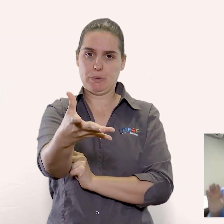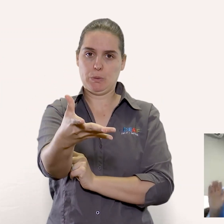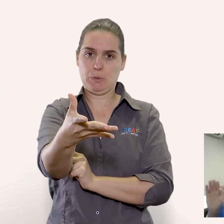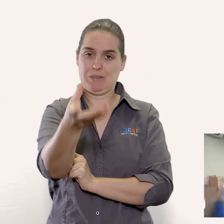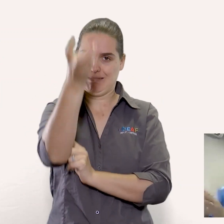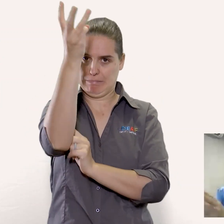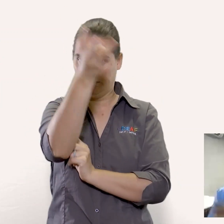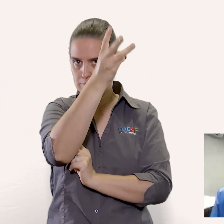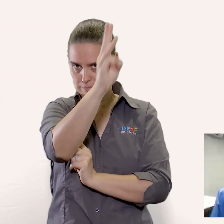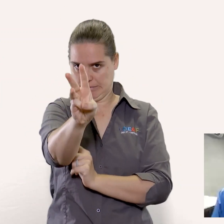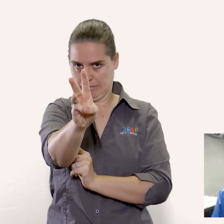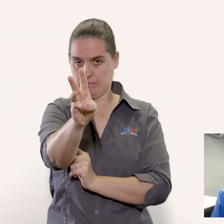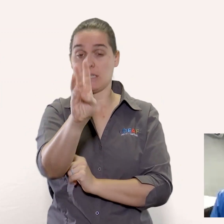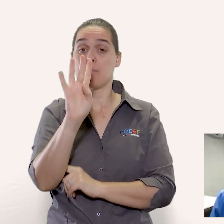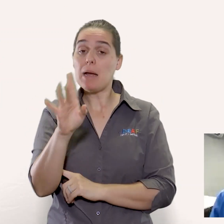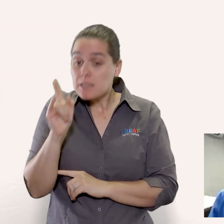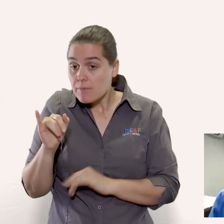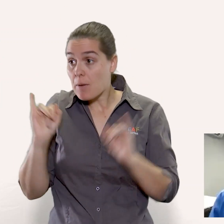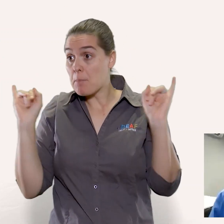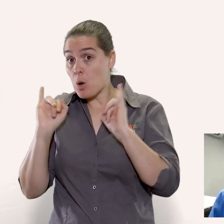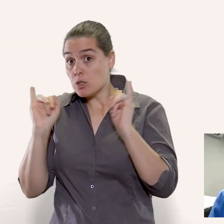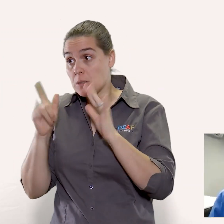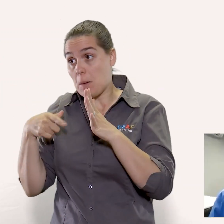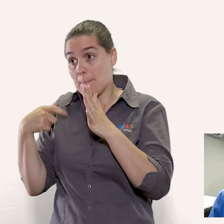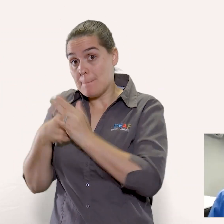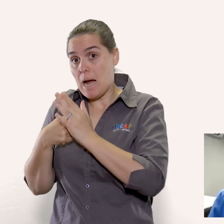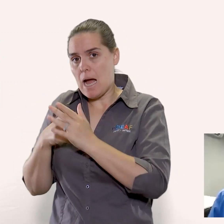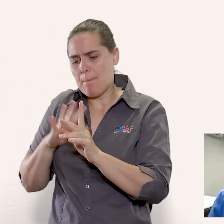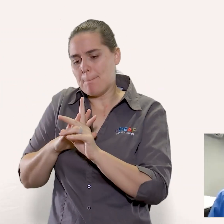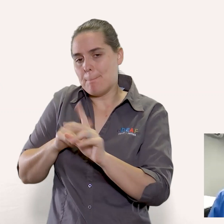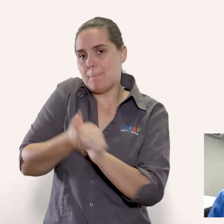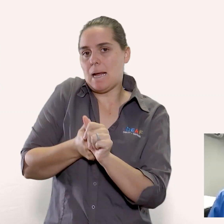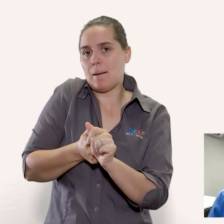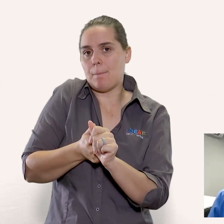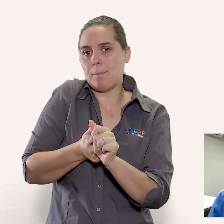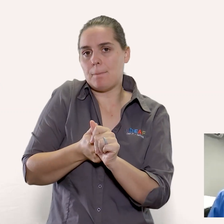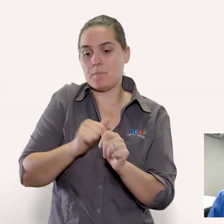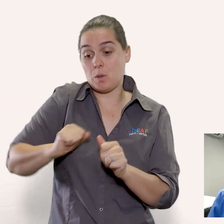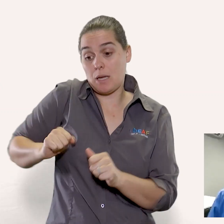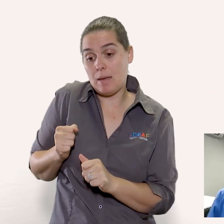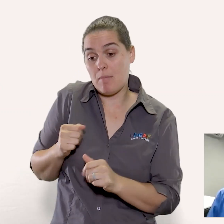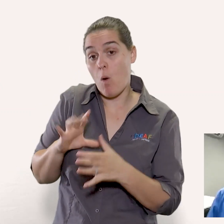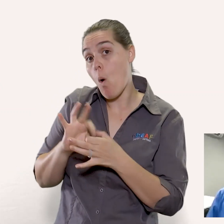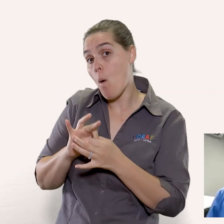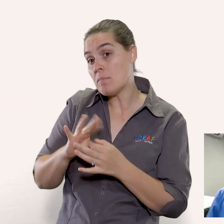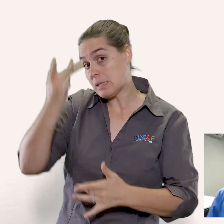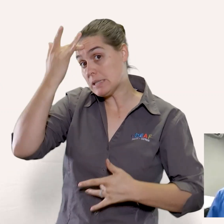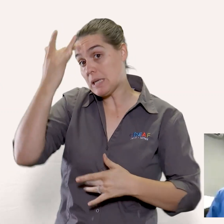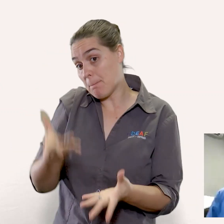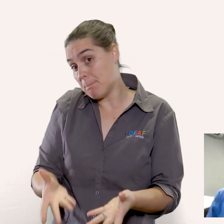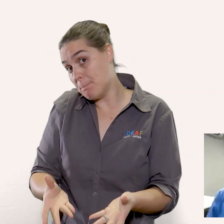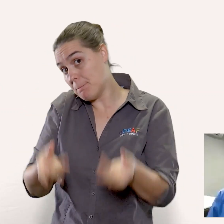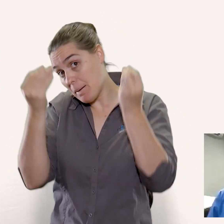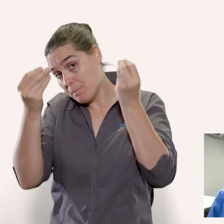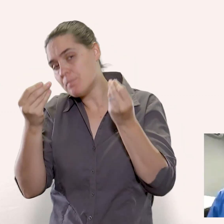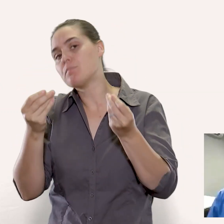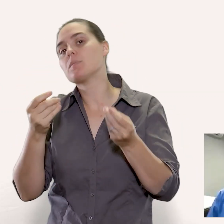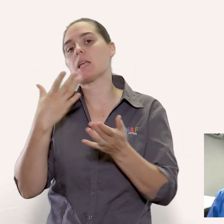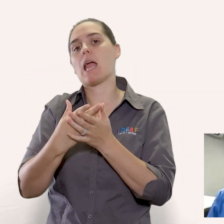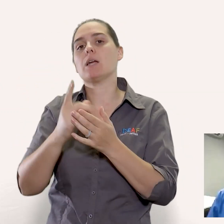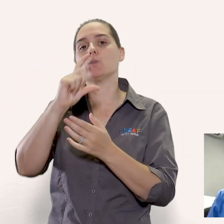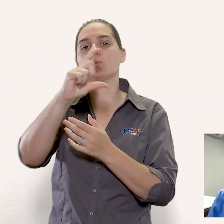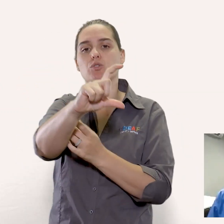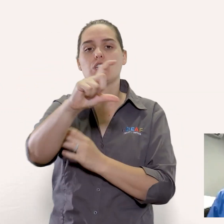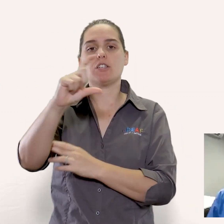your house sort of like an emergency backup and if you feel you need lipospheric vitamin c because you've got a viral infection that's happening